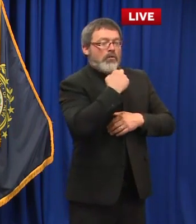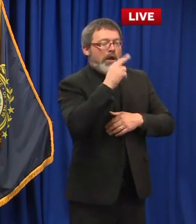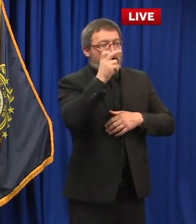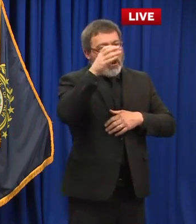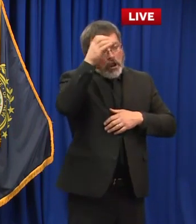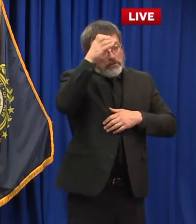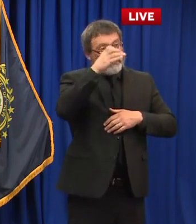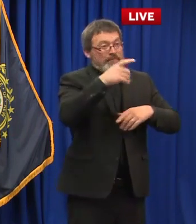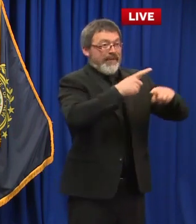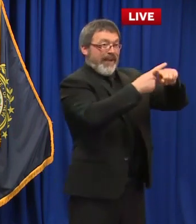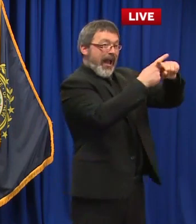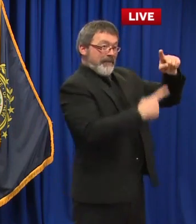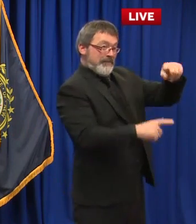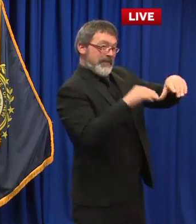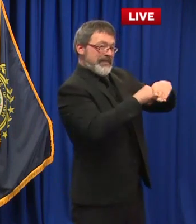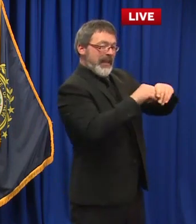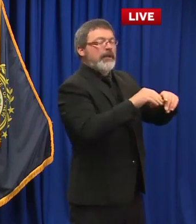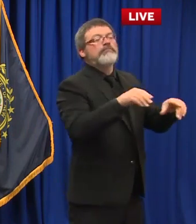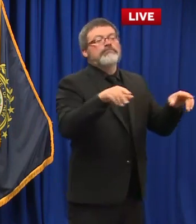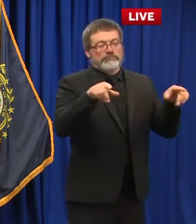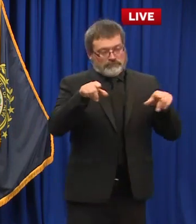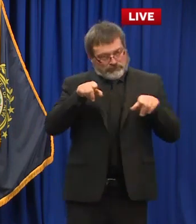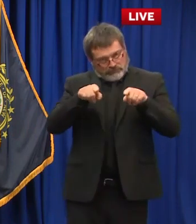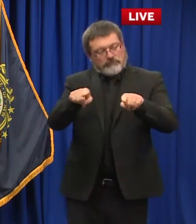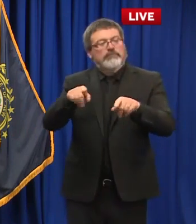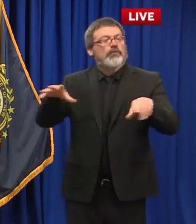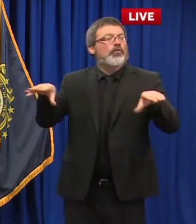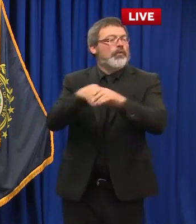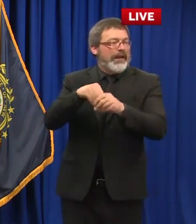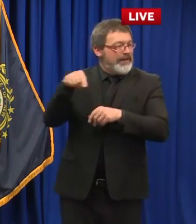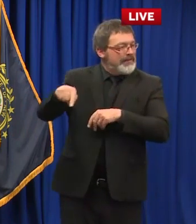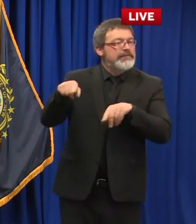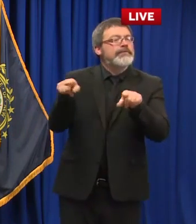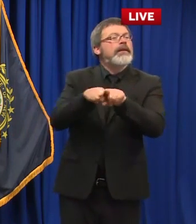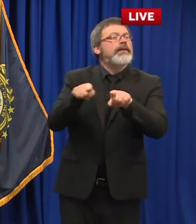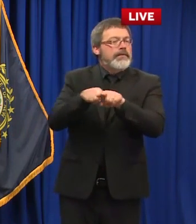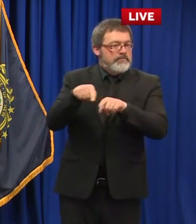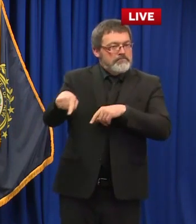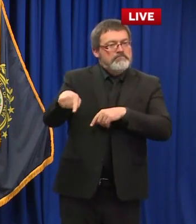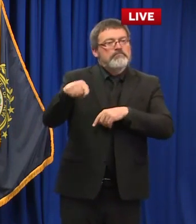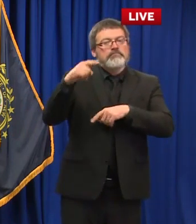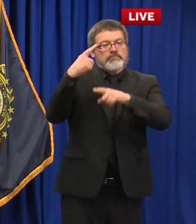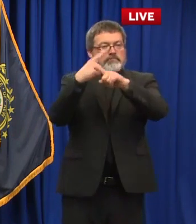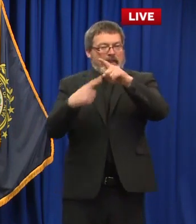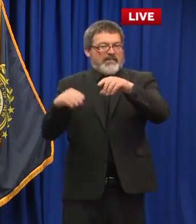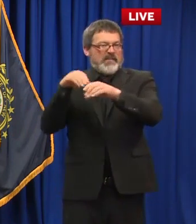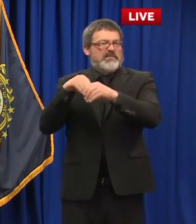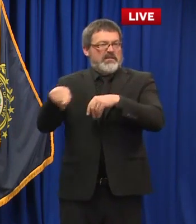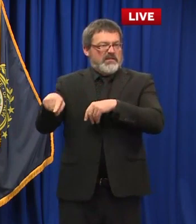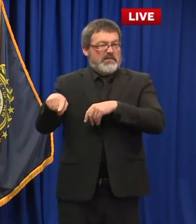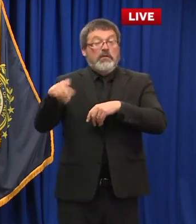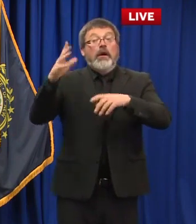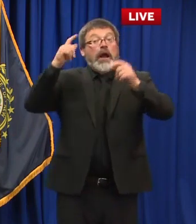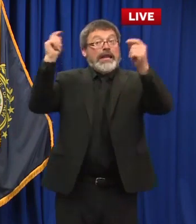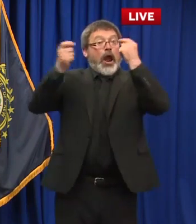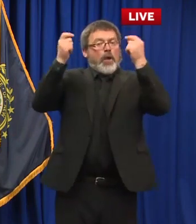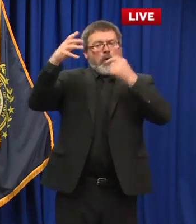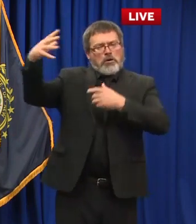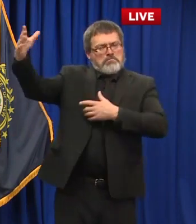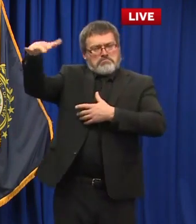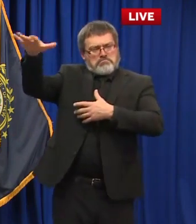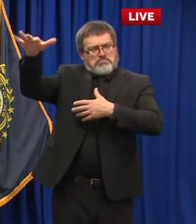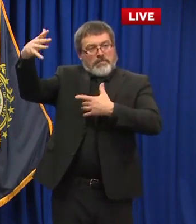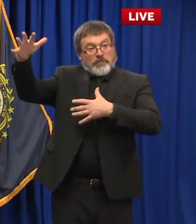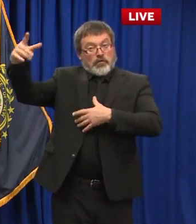weddings specifically not the ceremony ceremonies can continue of course are already but with the receptions in that they can be done in